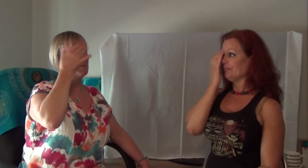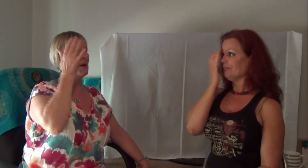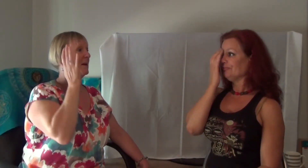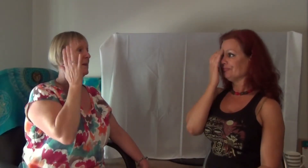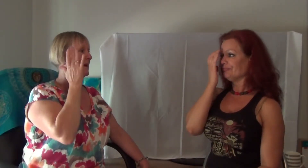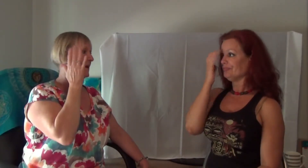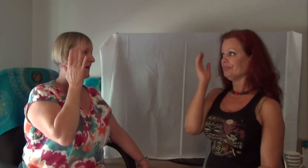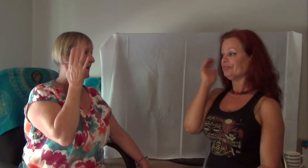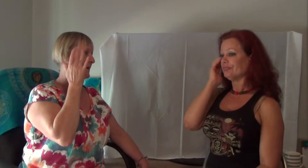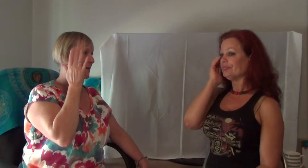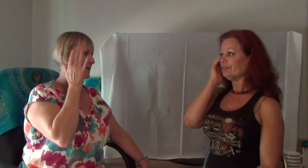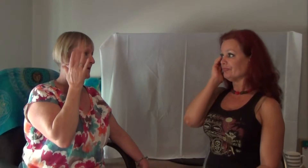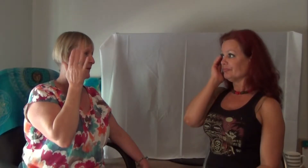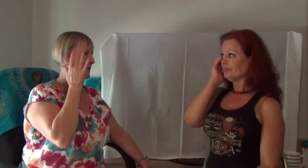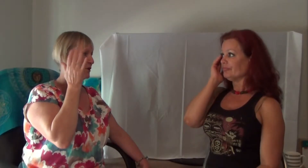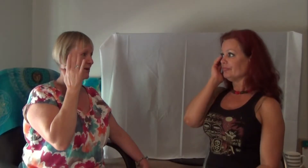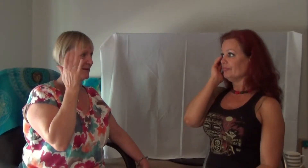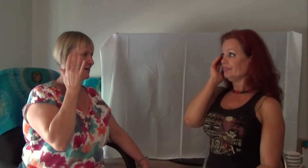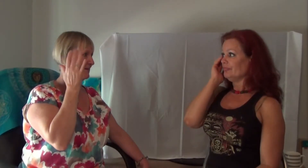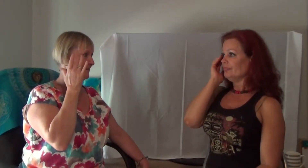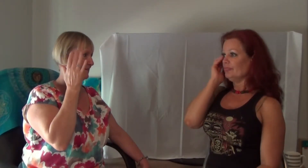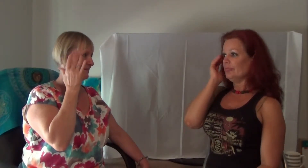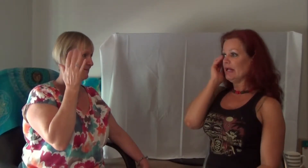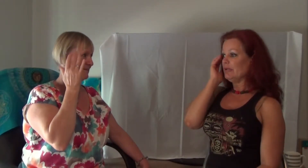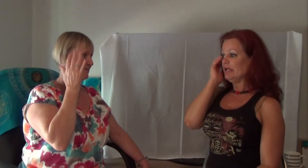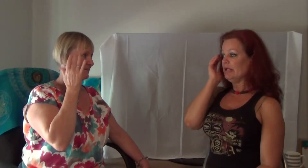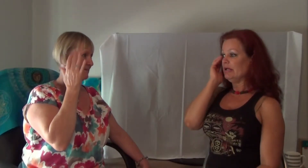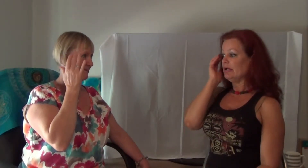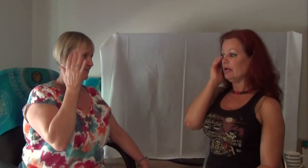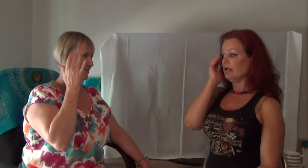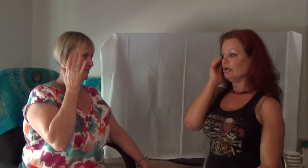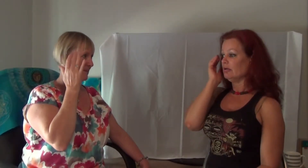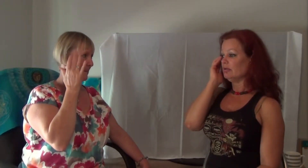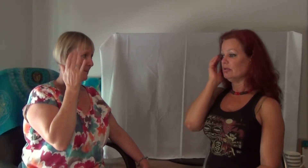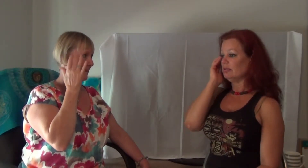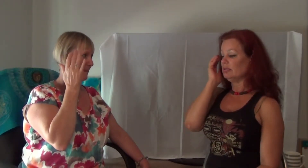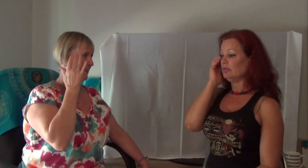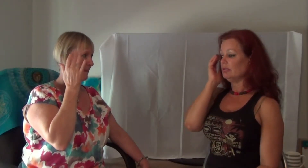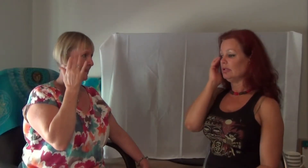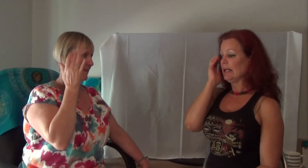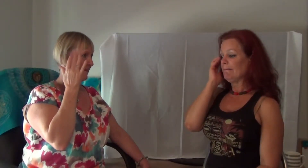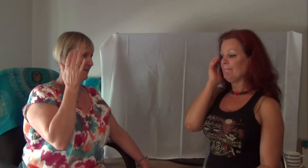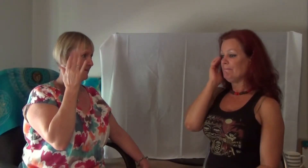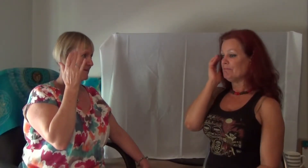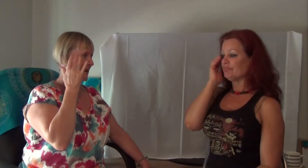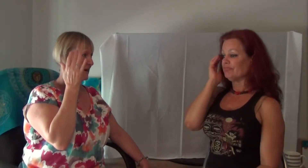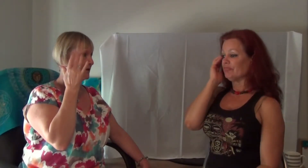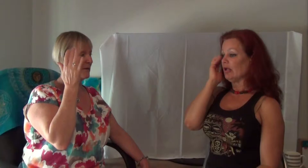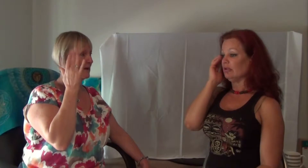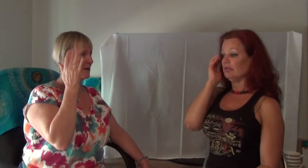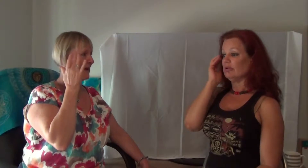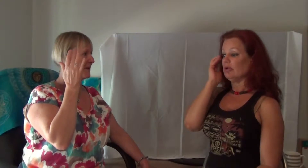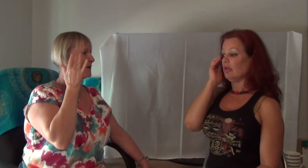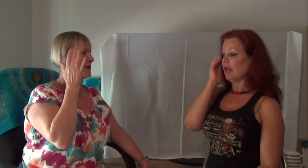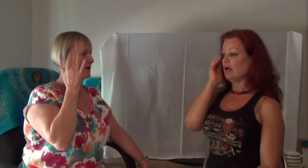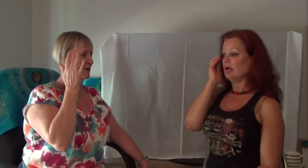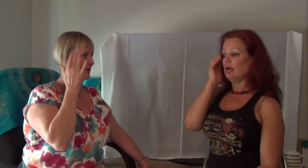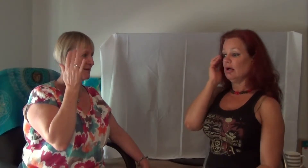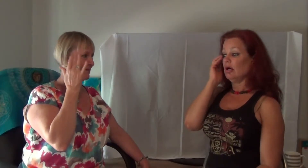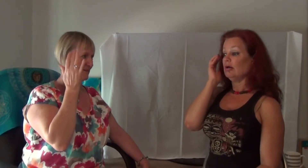Maybe, what sort of emotions? Maybe... How did you feel about the teenager? Oh,